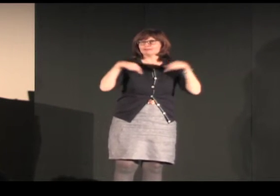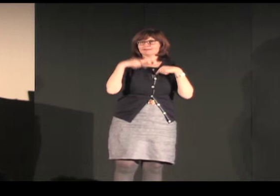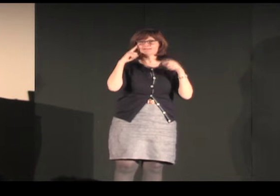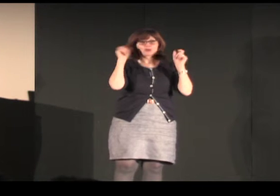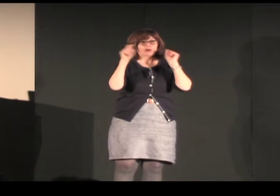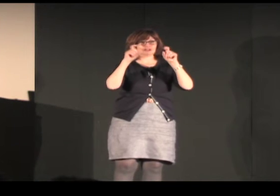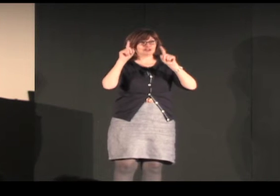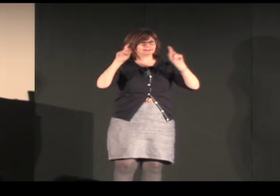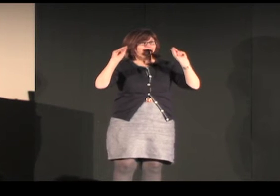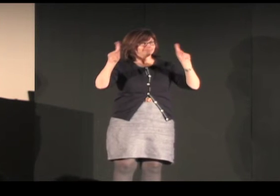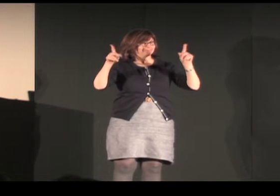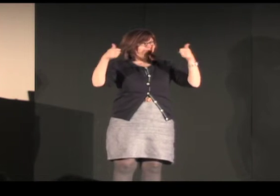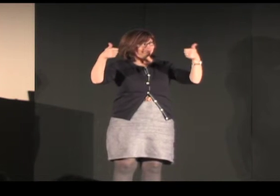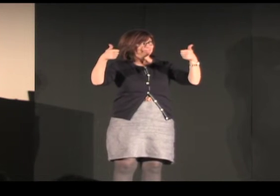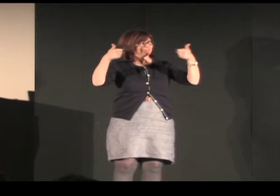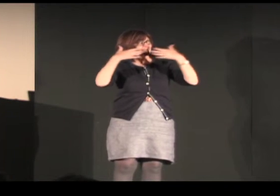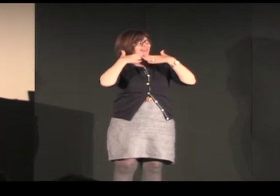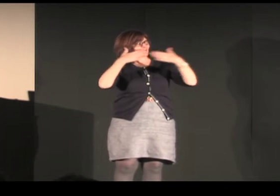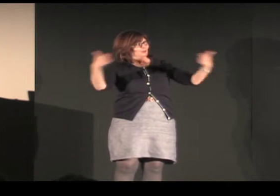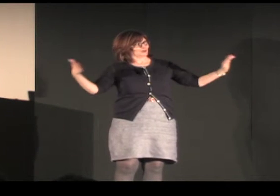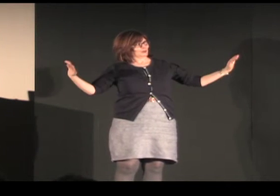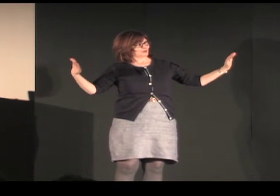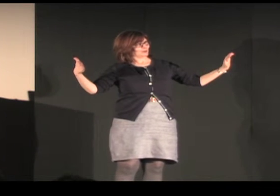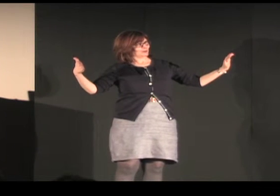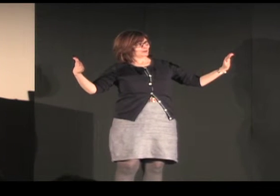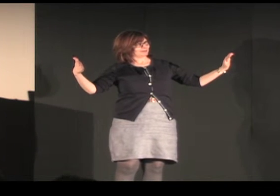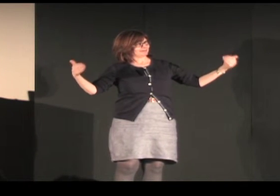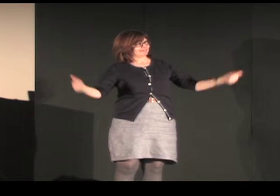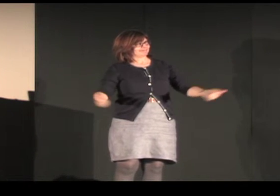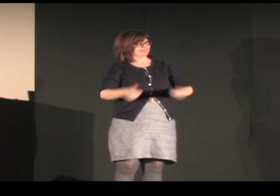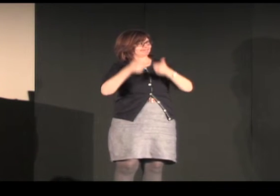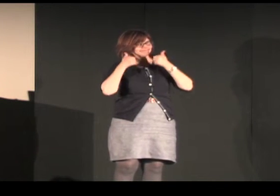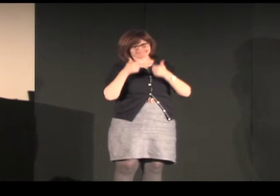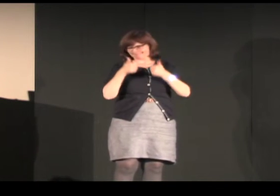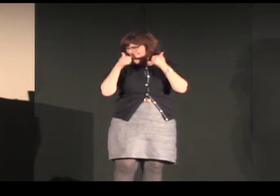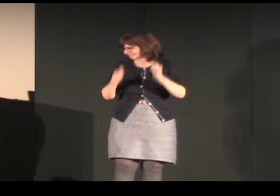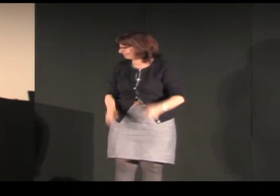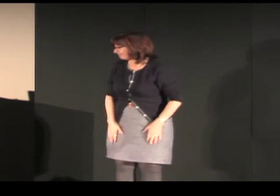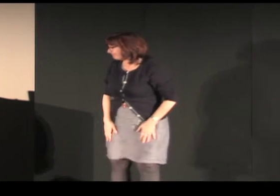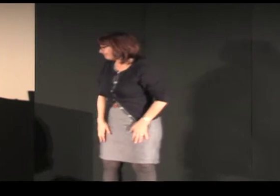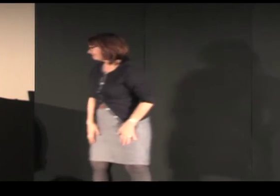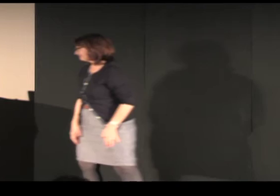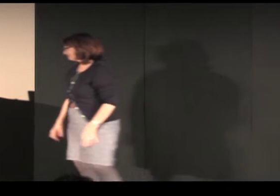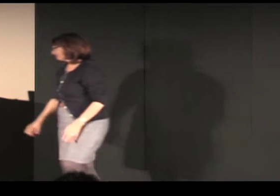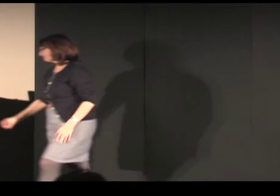put the lights up so we can see each other and I'd like to open it up to questions and answers thank you very much for being an attentive audience